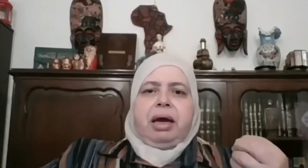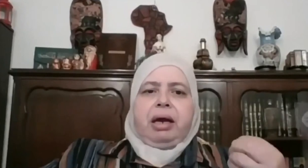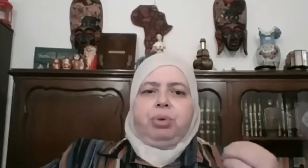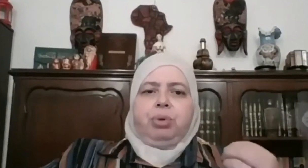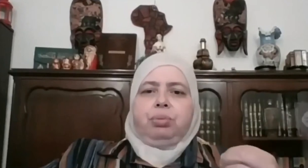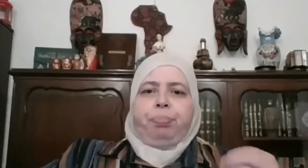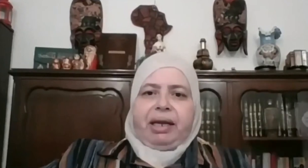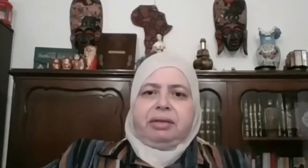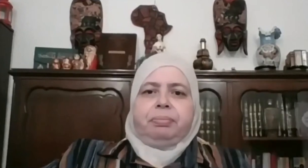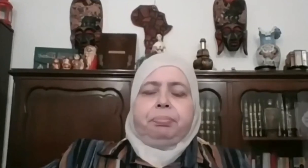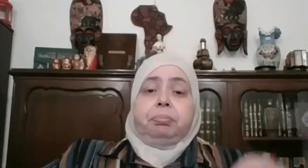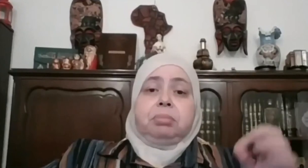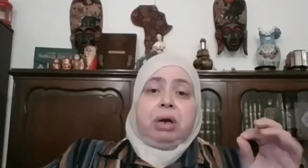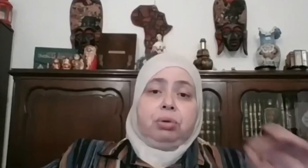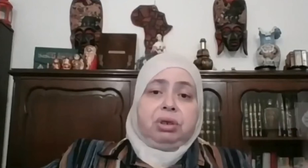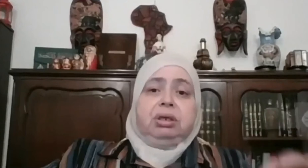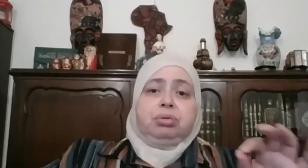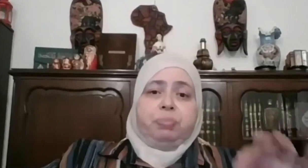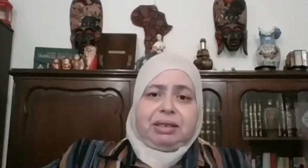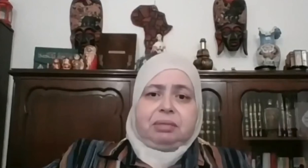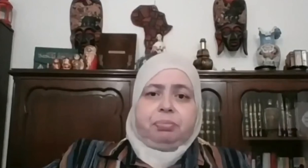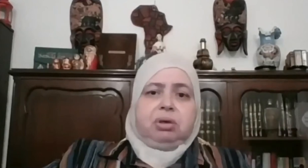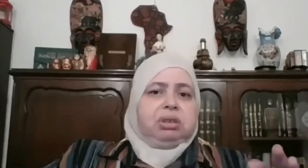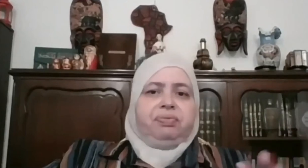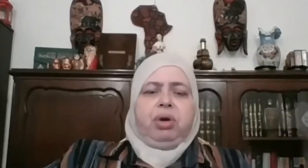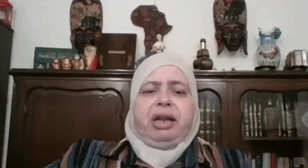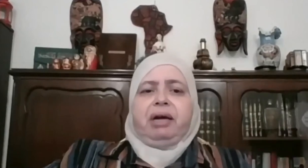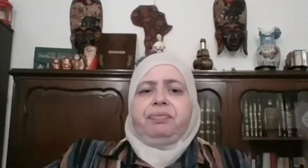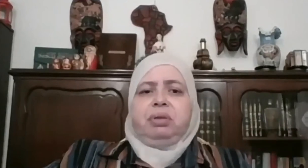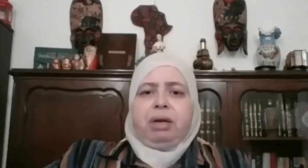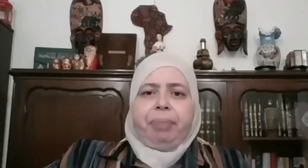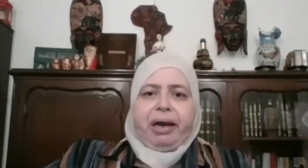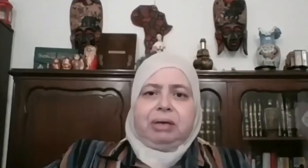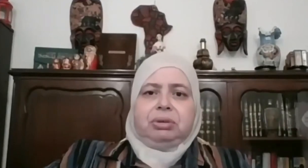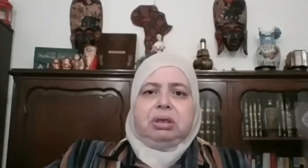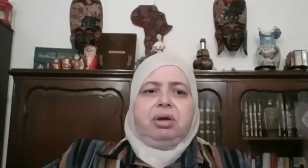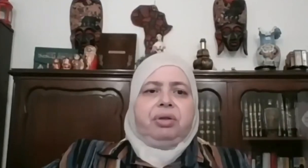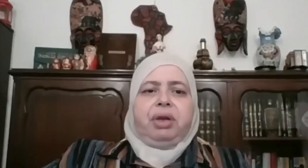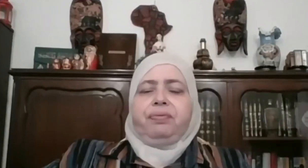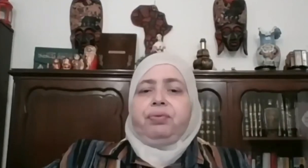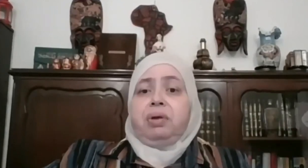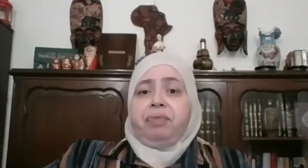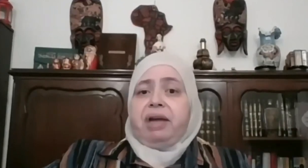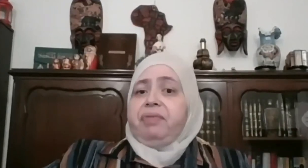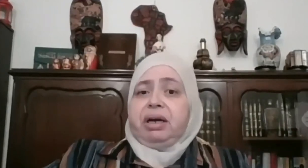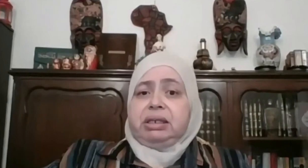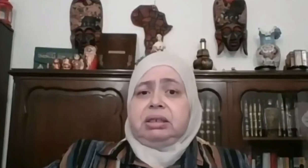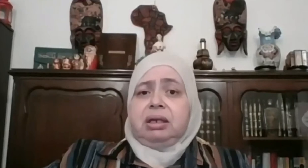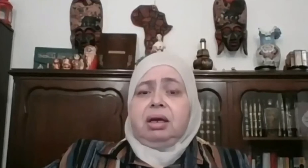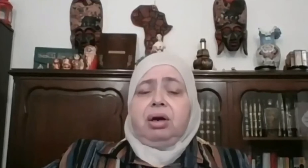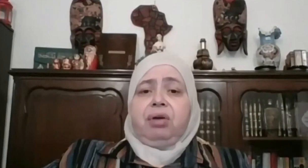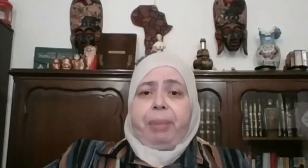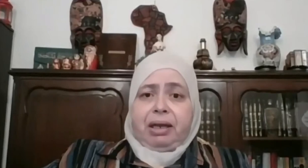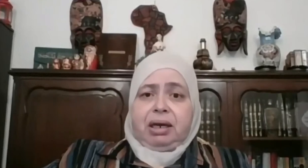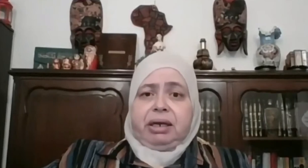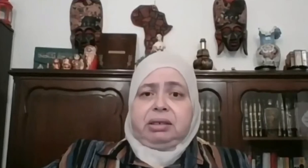pack it according to specs. Because if you can have in one pack house, three, four, five lines of packing